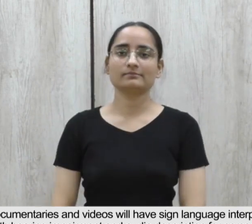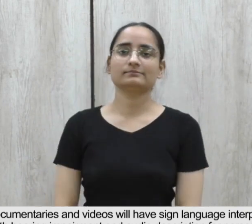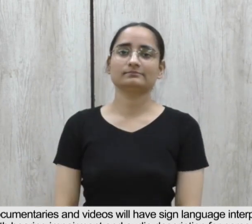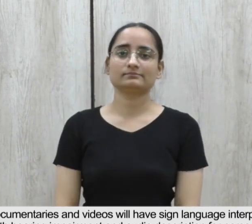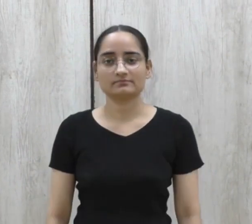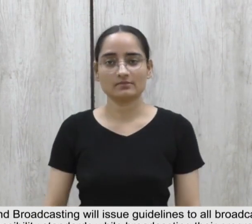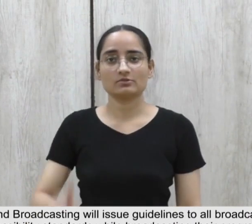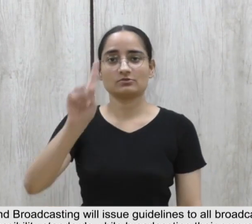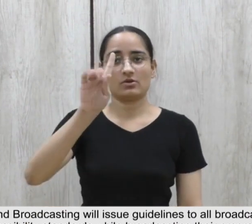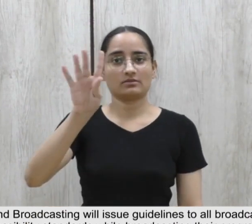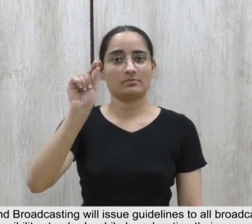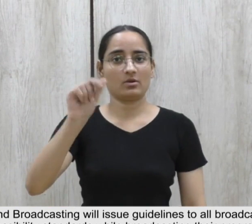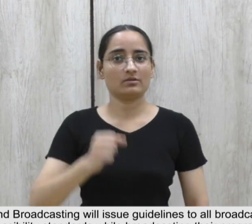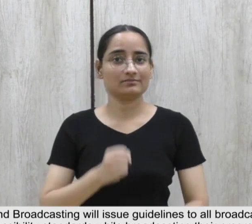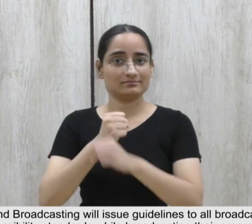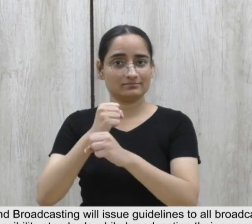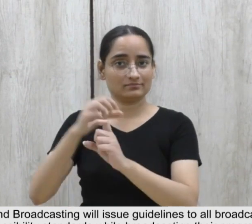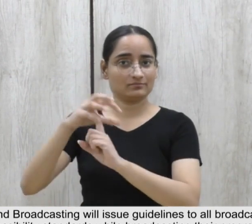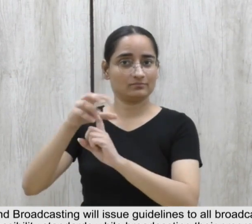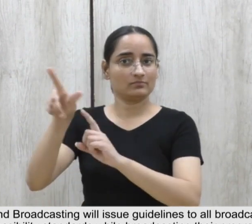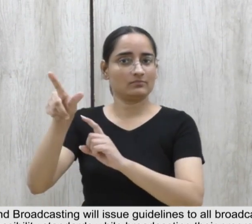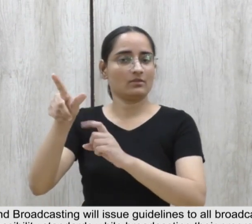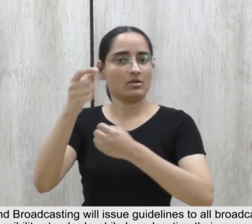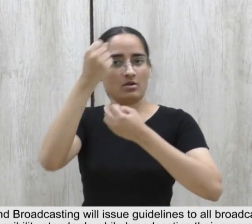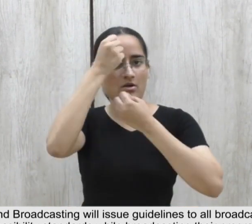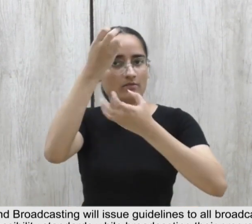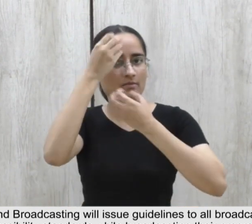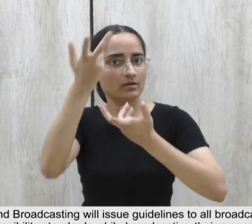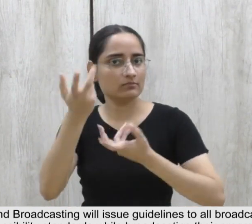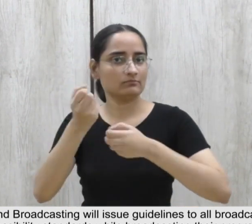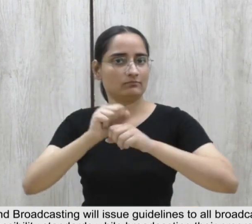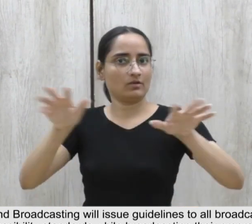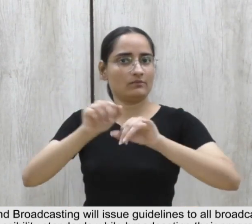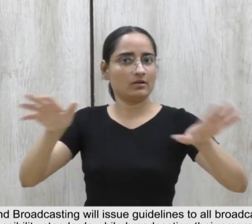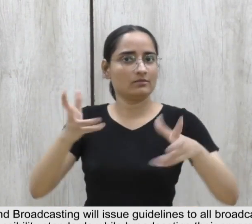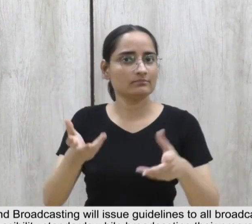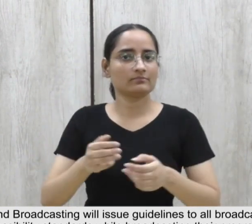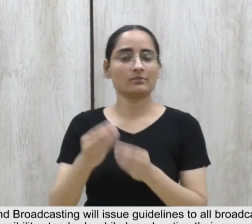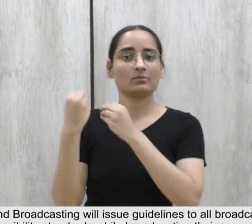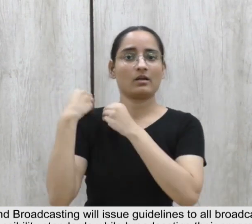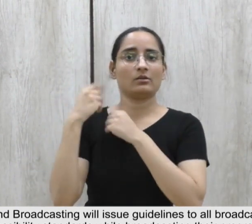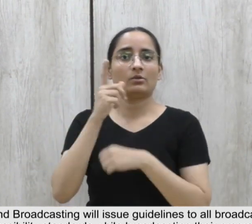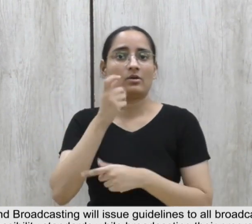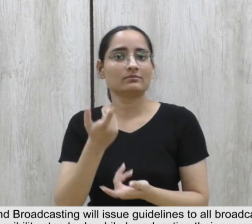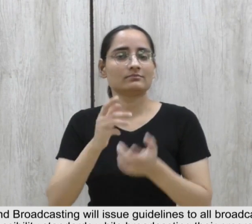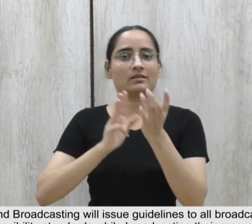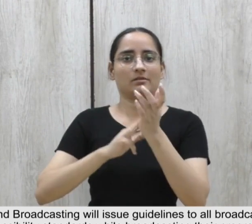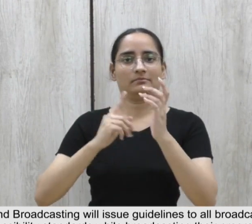Seventh point, audio of Information and Broadcasting